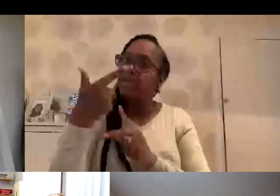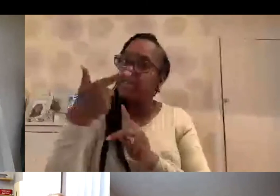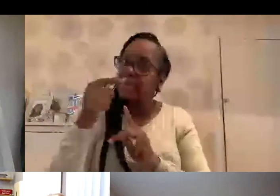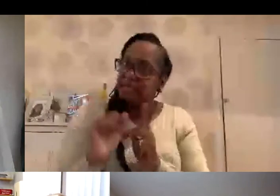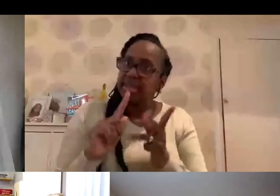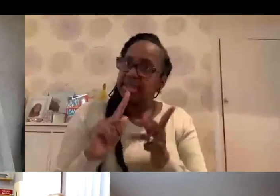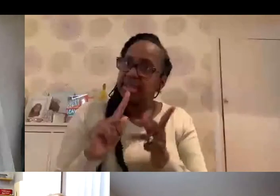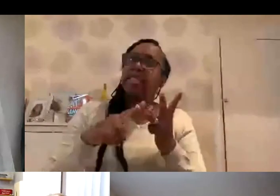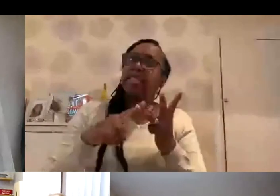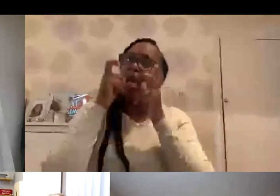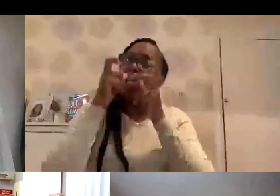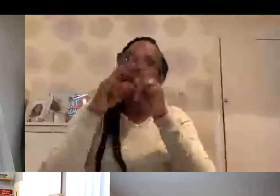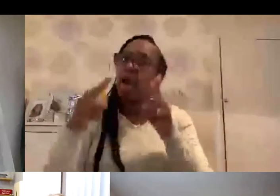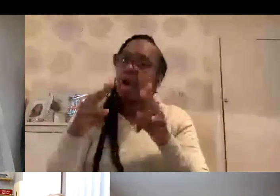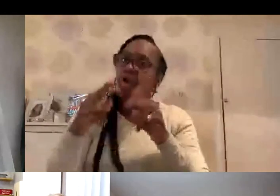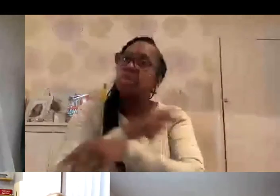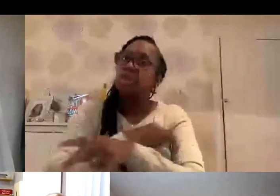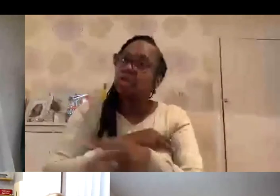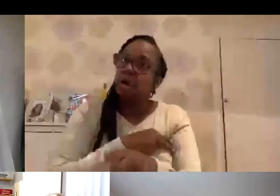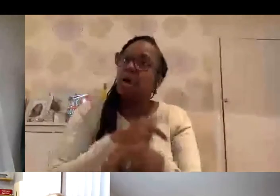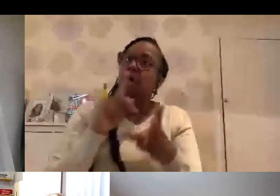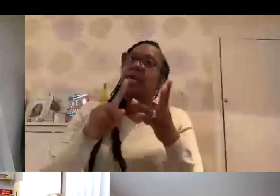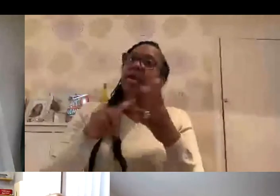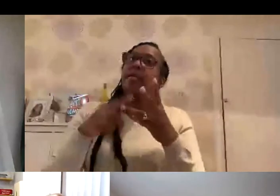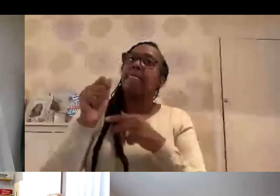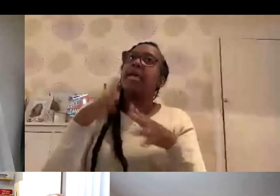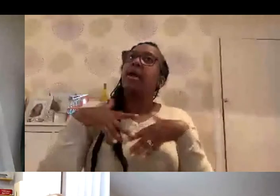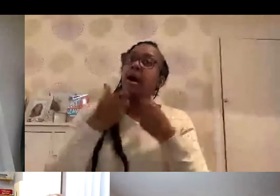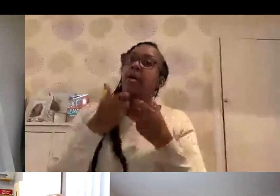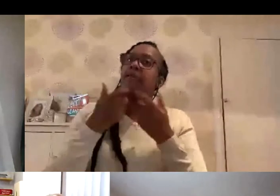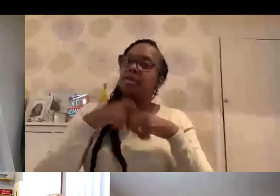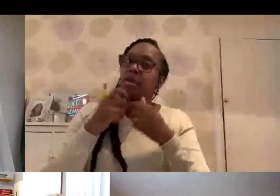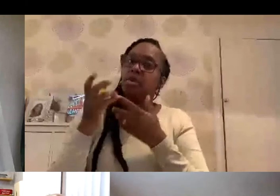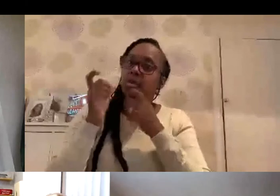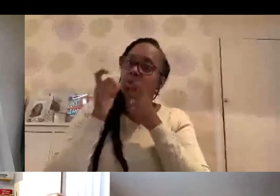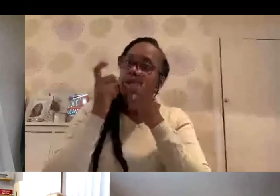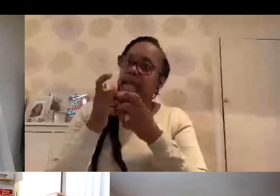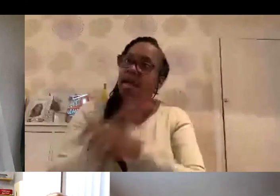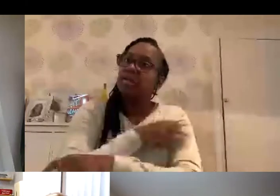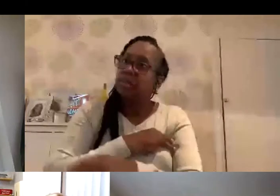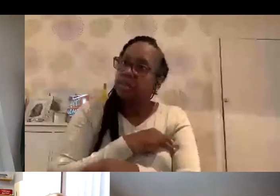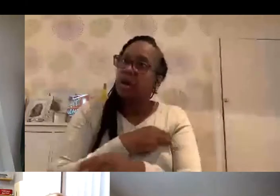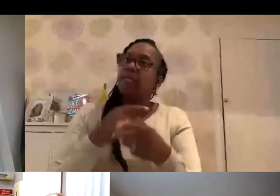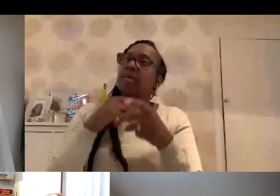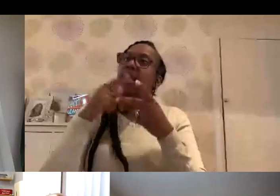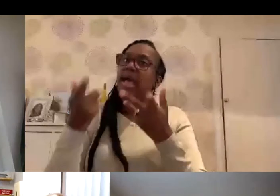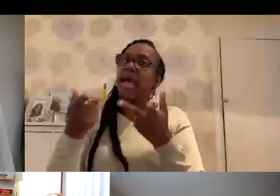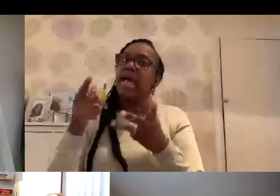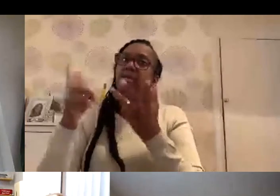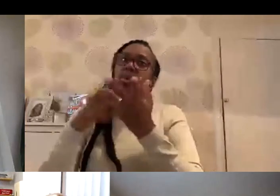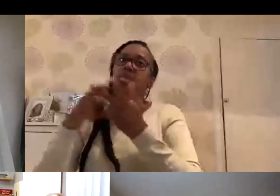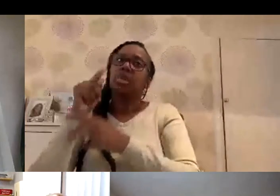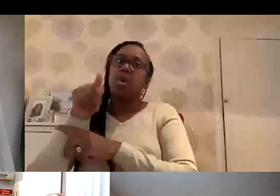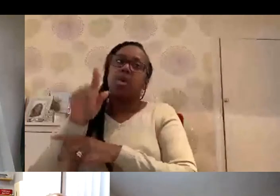care home staff and residents, and then health and social care staff, and also the clinically extremely